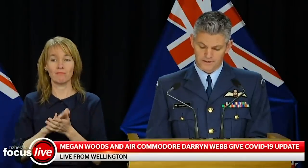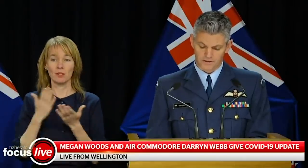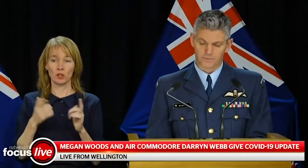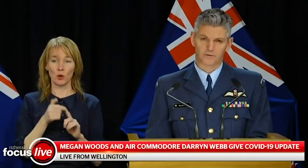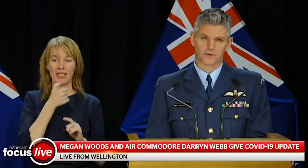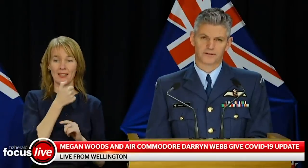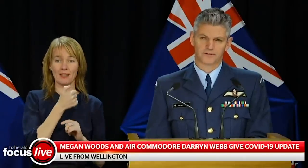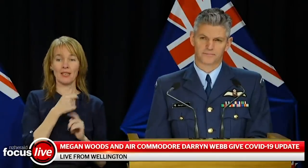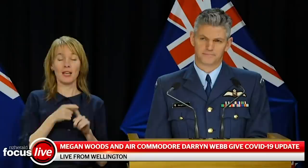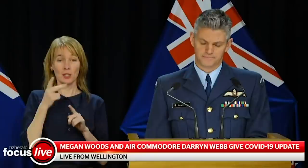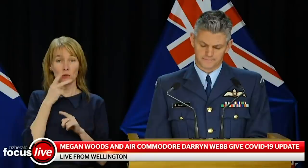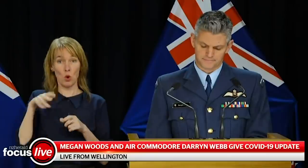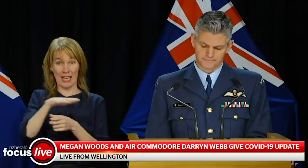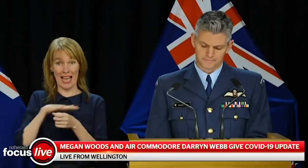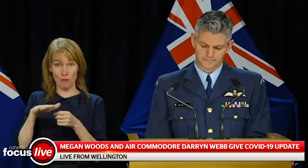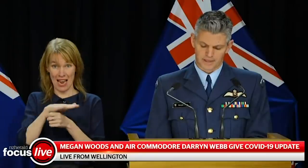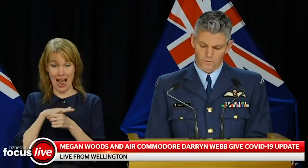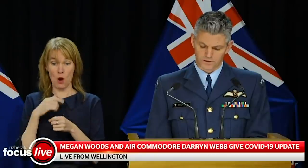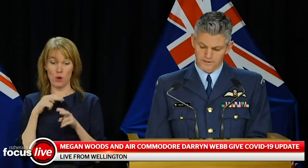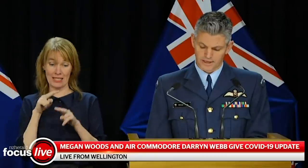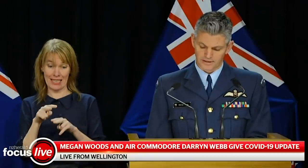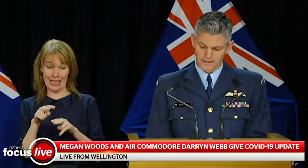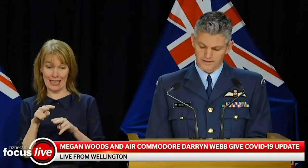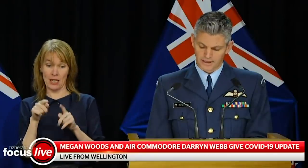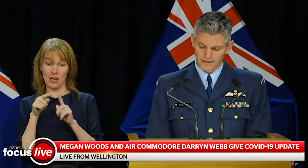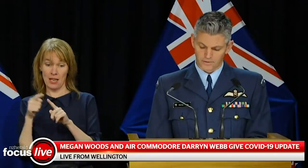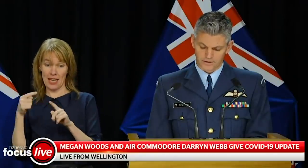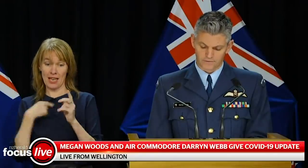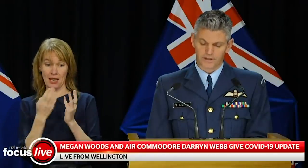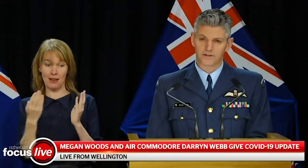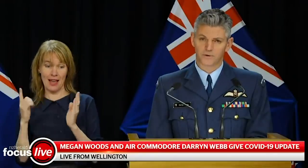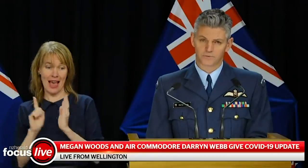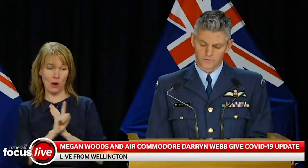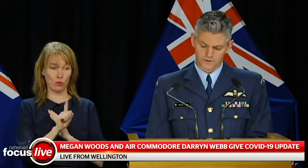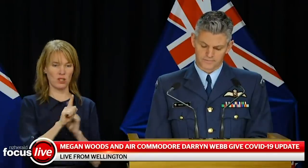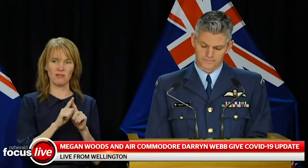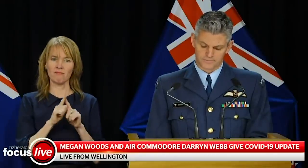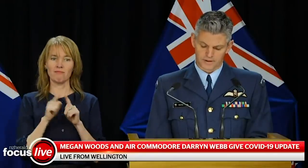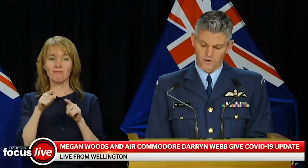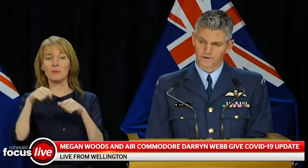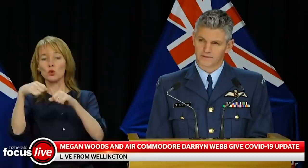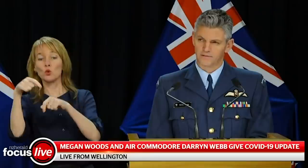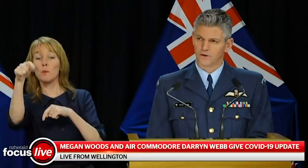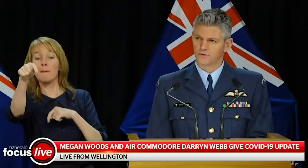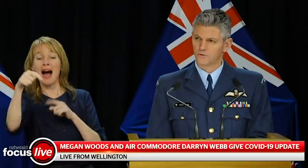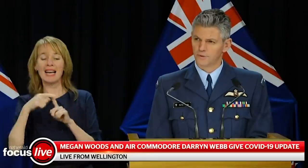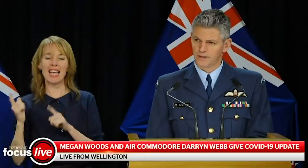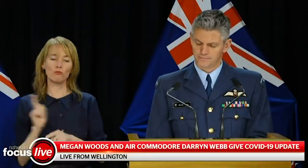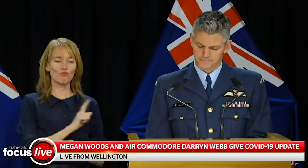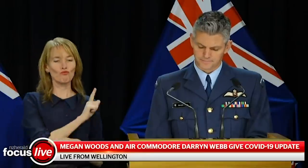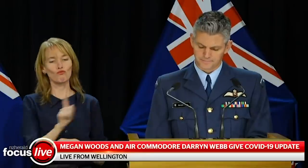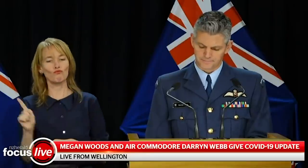via the fence section being replaced. He walked to the countdown, taking a relatively indirect route, arriving at 7